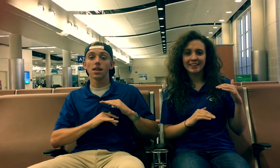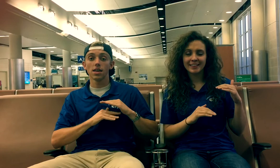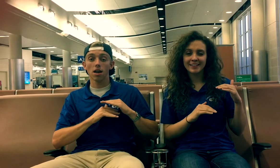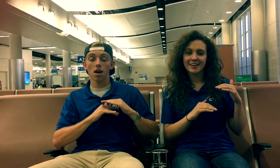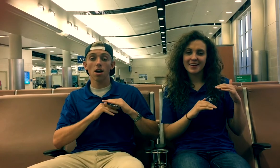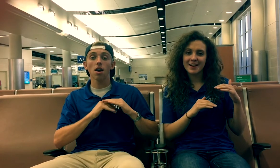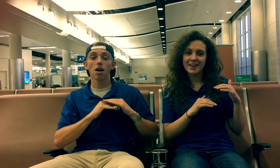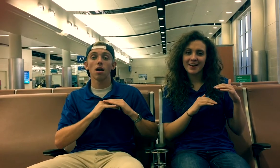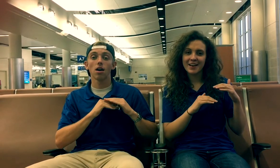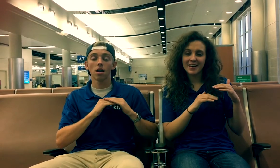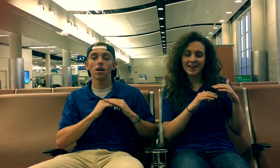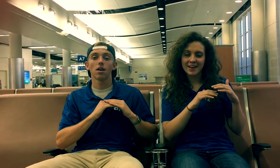it up